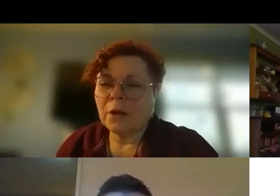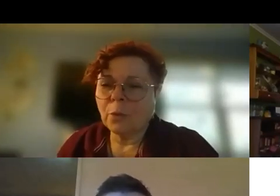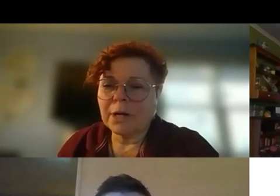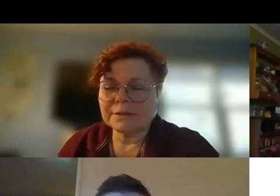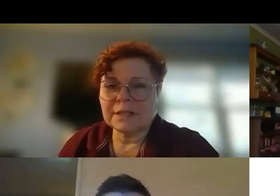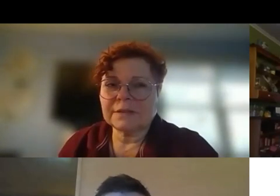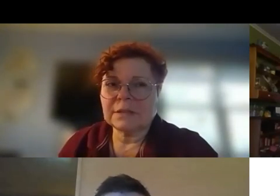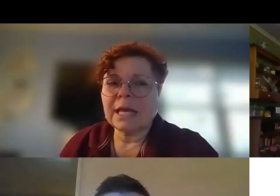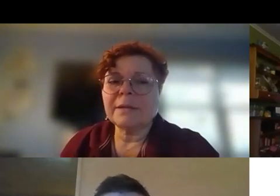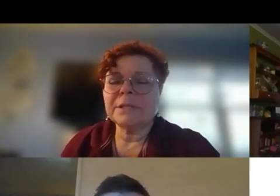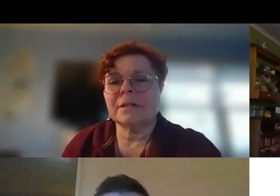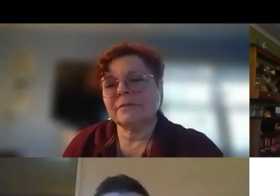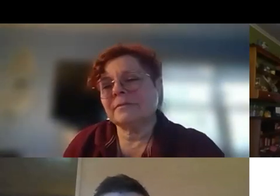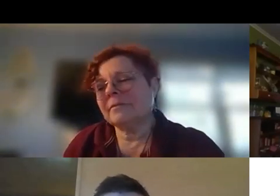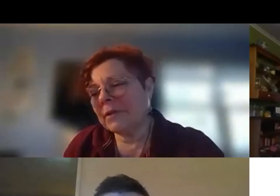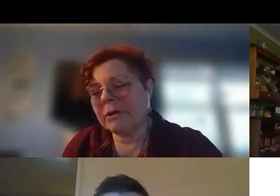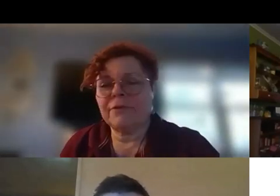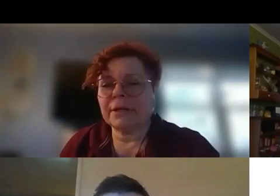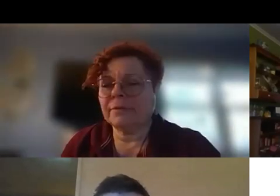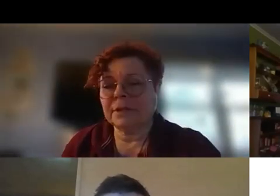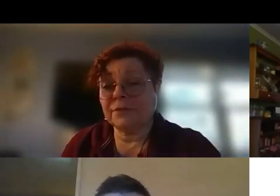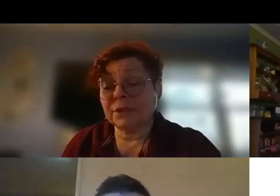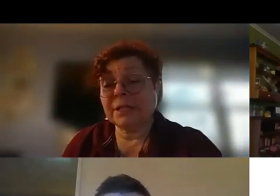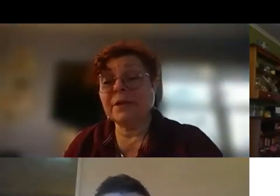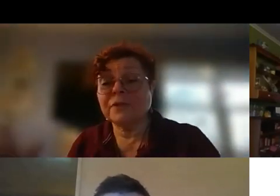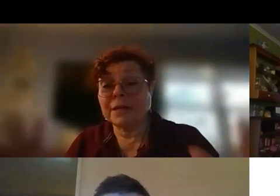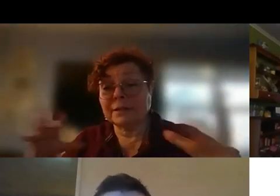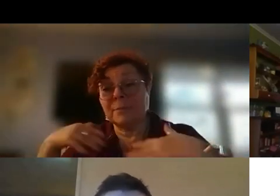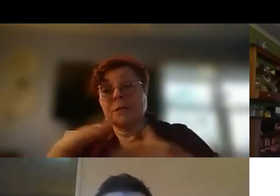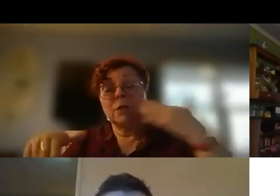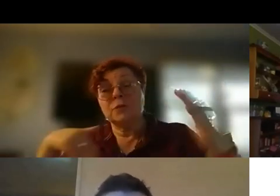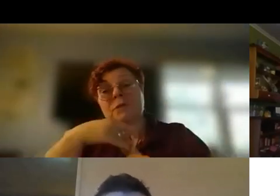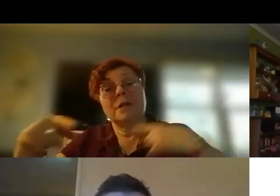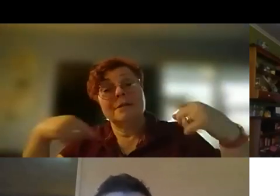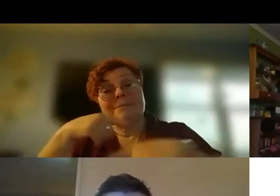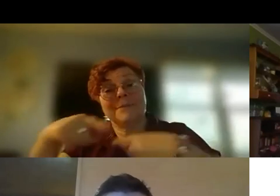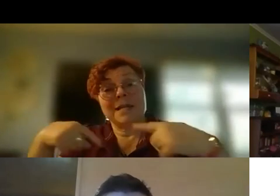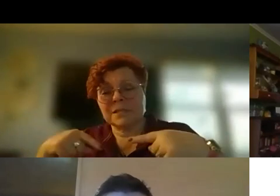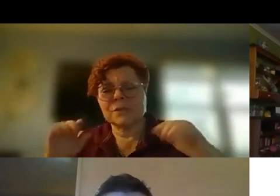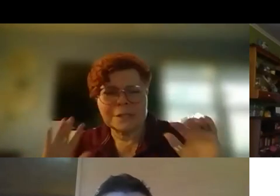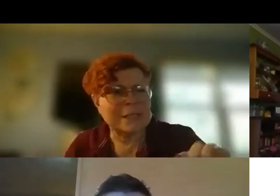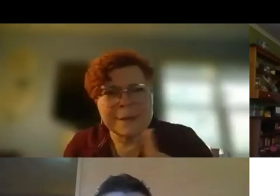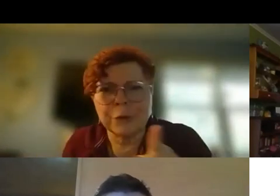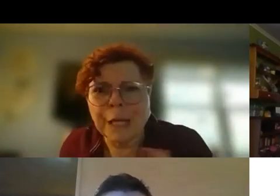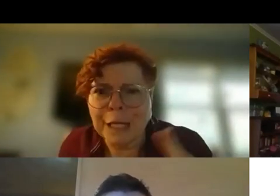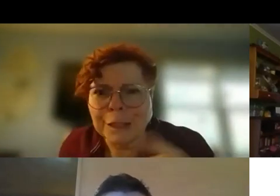whole process can be done very effectively and efficiently. If in fact, everybody knows they have to stay in their lanes.